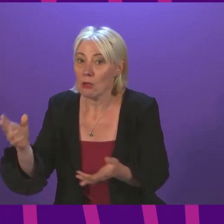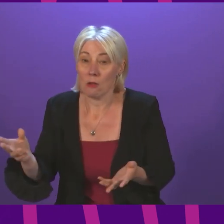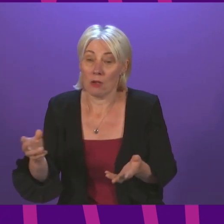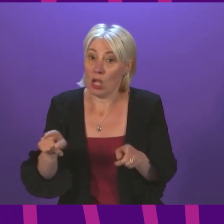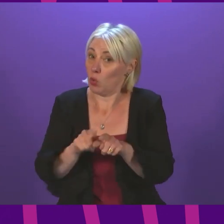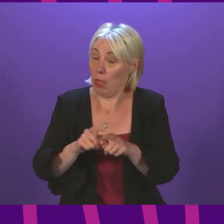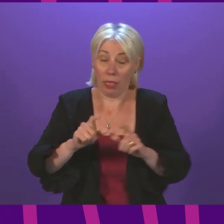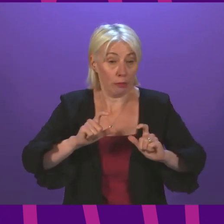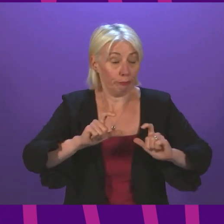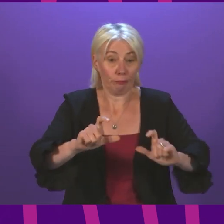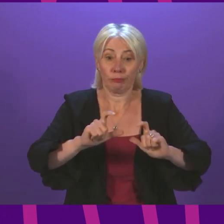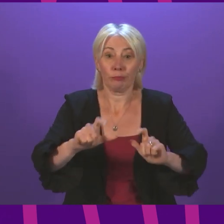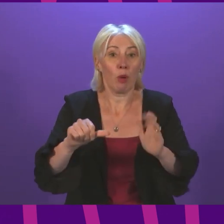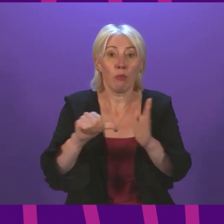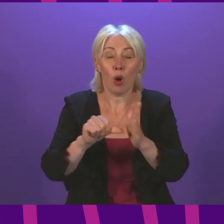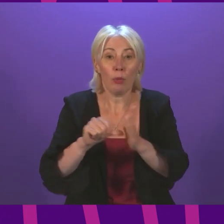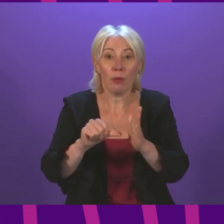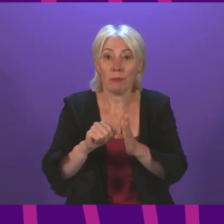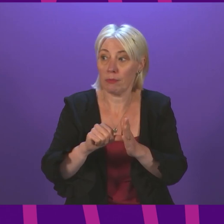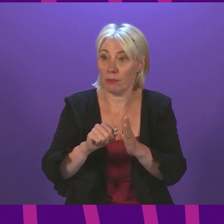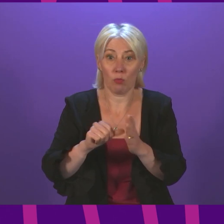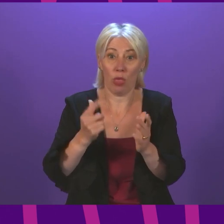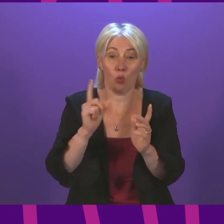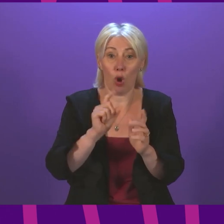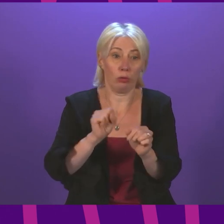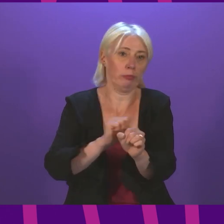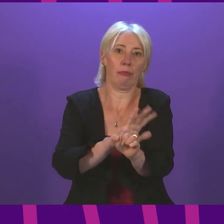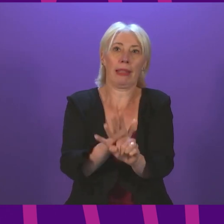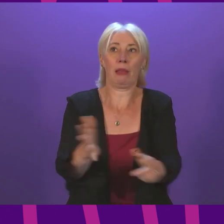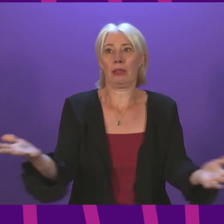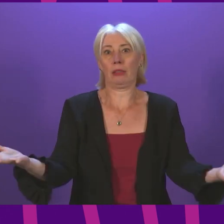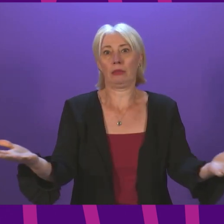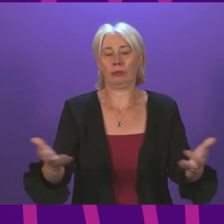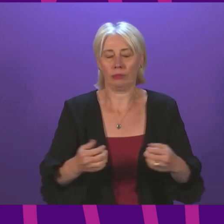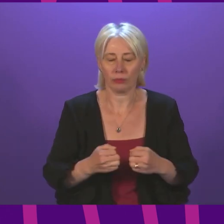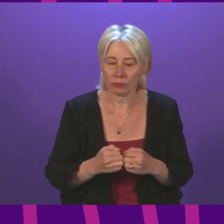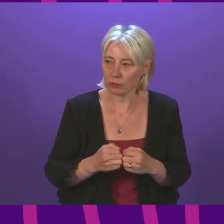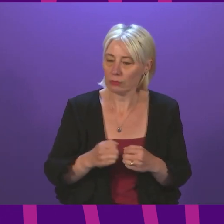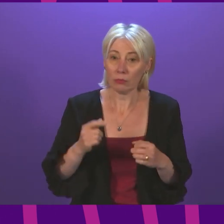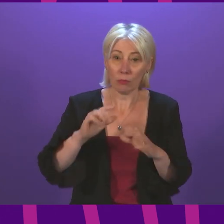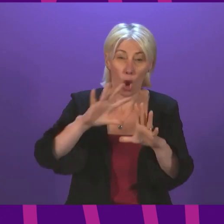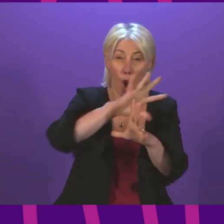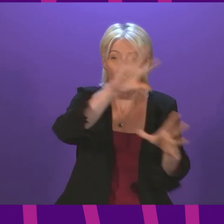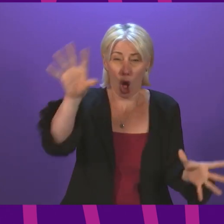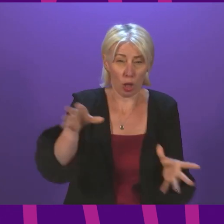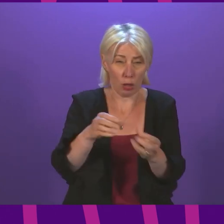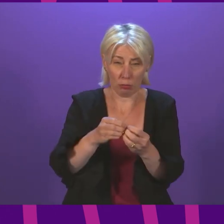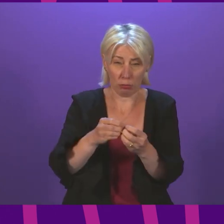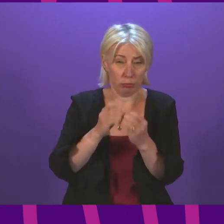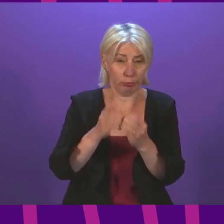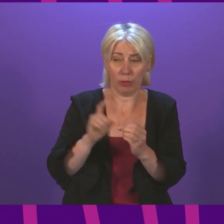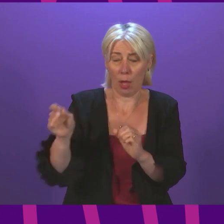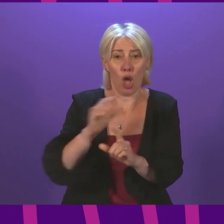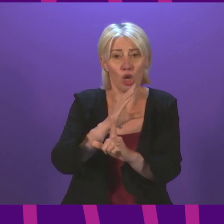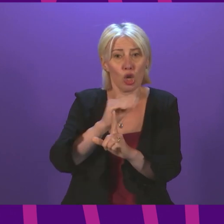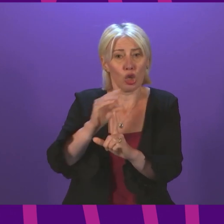problems with fighting a global pandemic. All of this at a time when the Conservatives